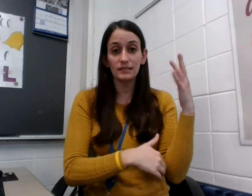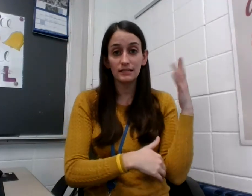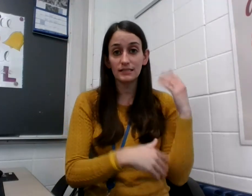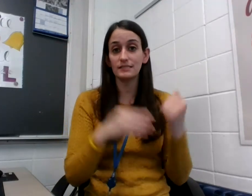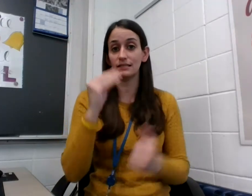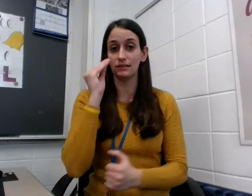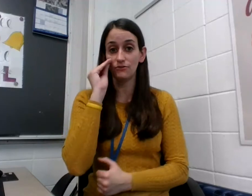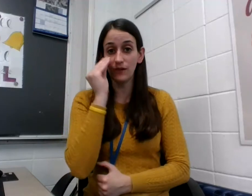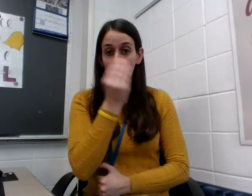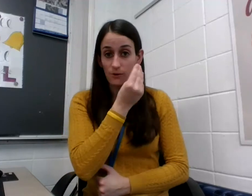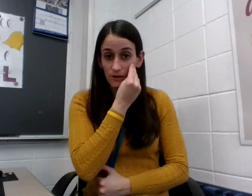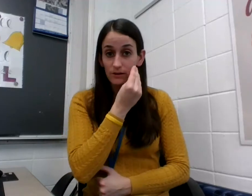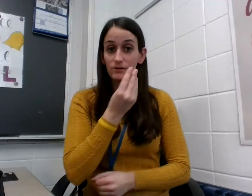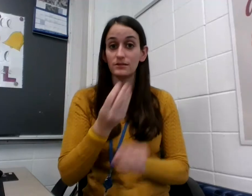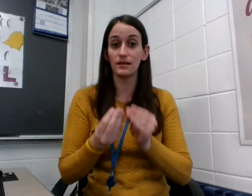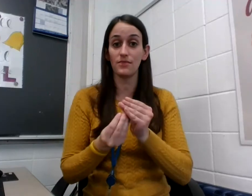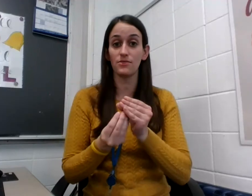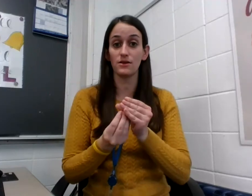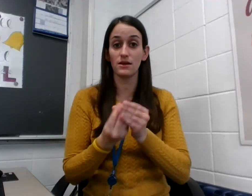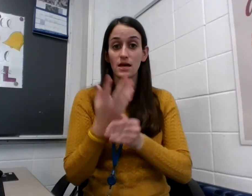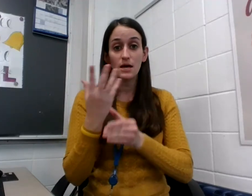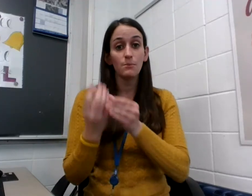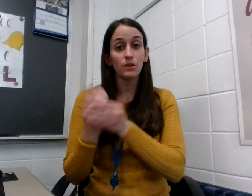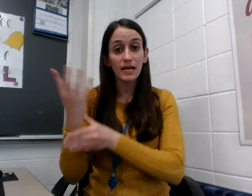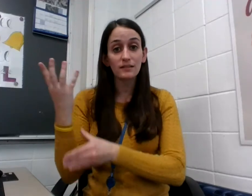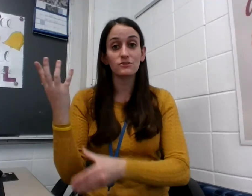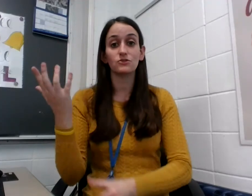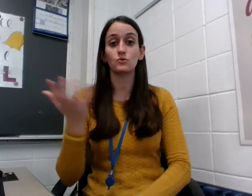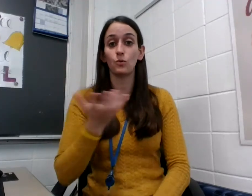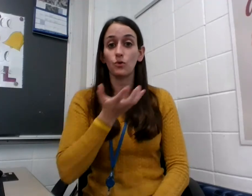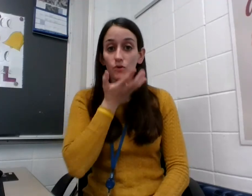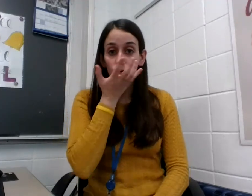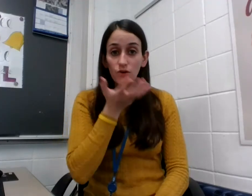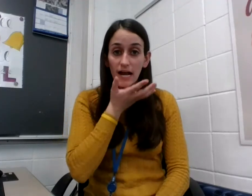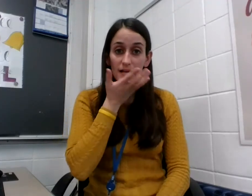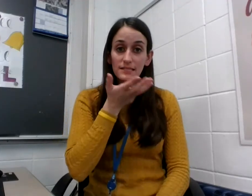and the flowers, and the plants, or the grass.